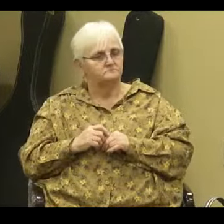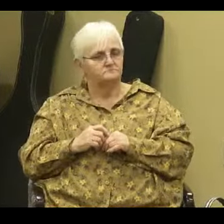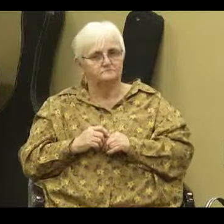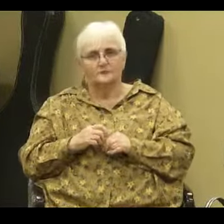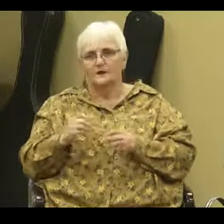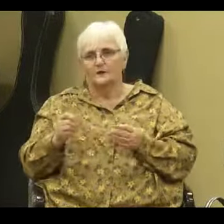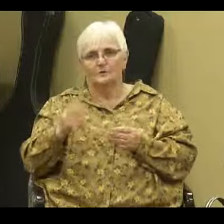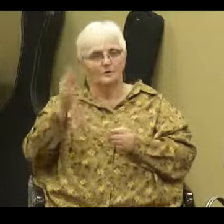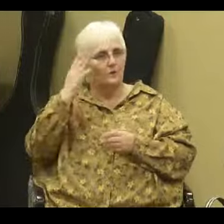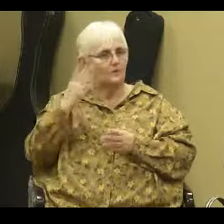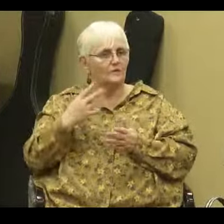know the things of God.